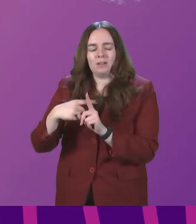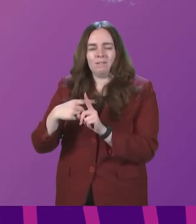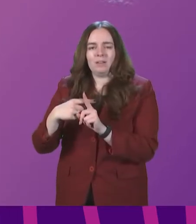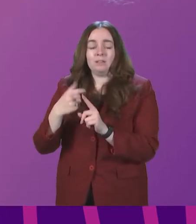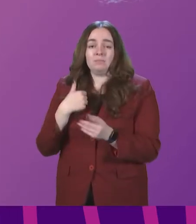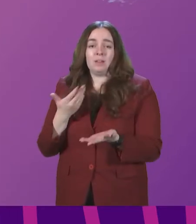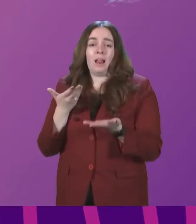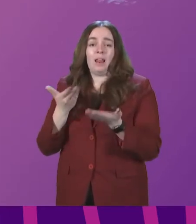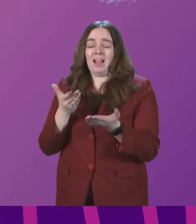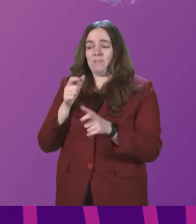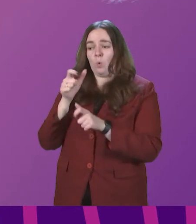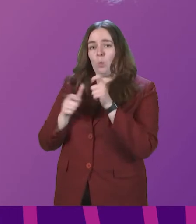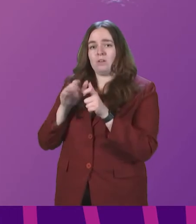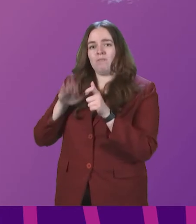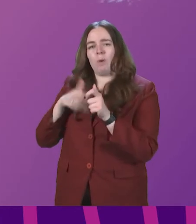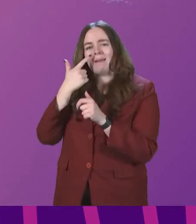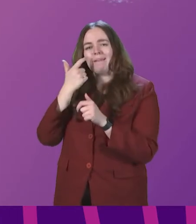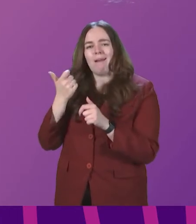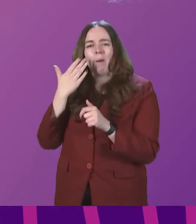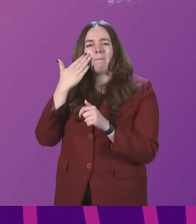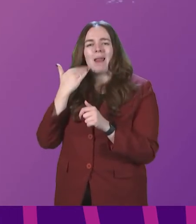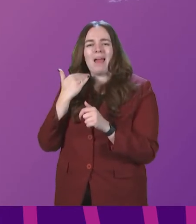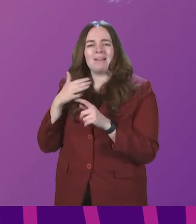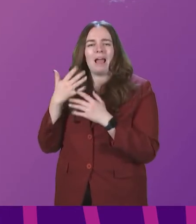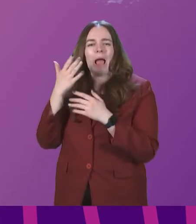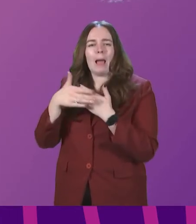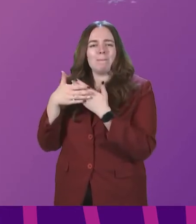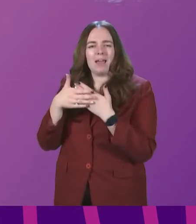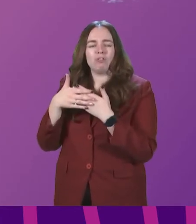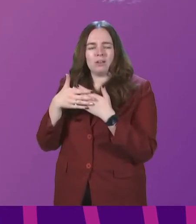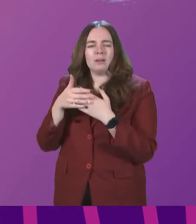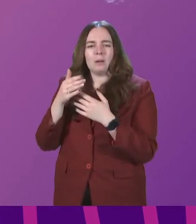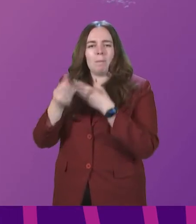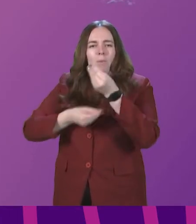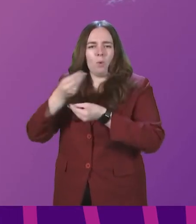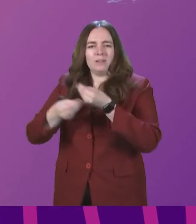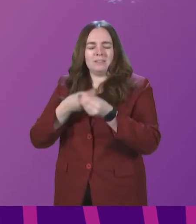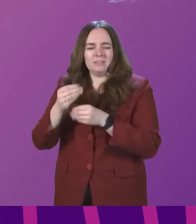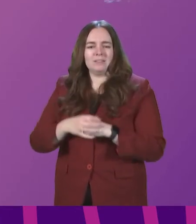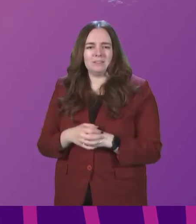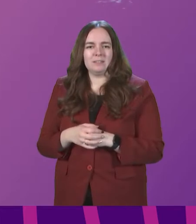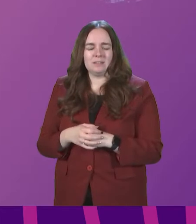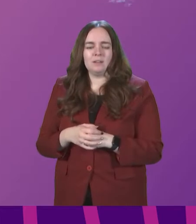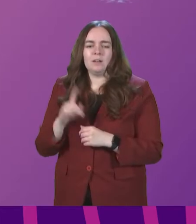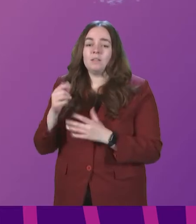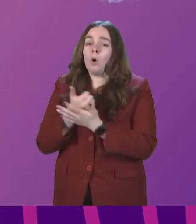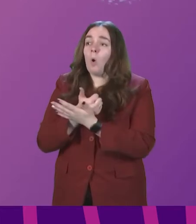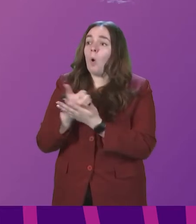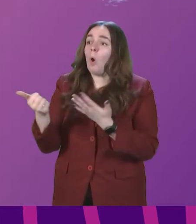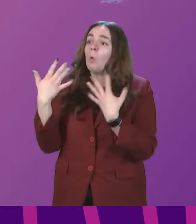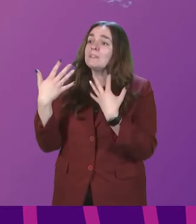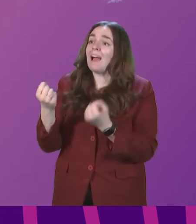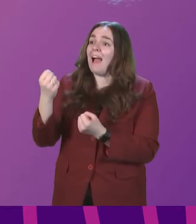words from the young black American poet, Amanda Gorman. There is always light,